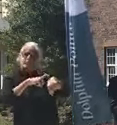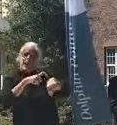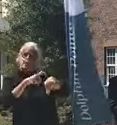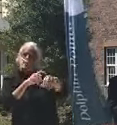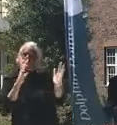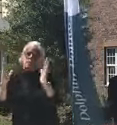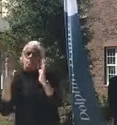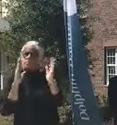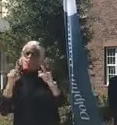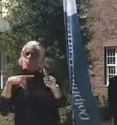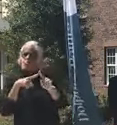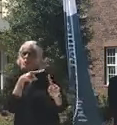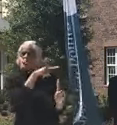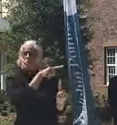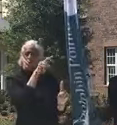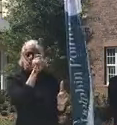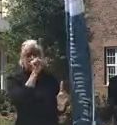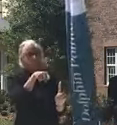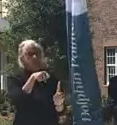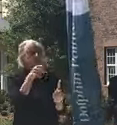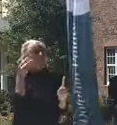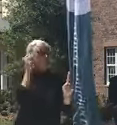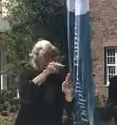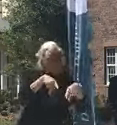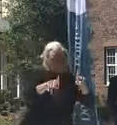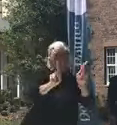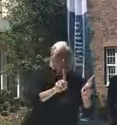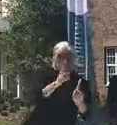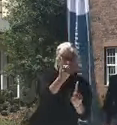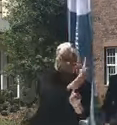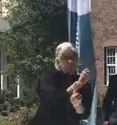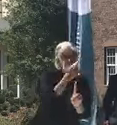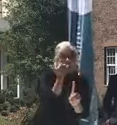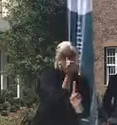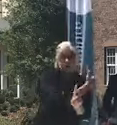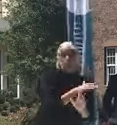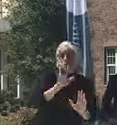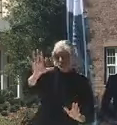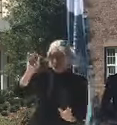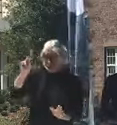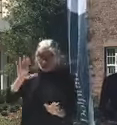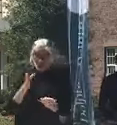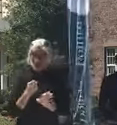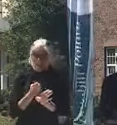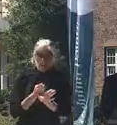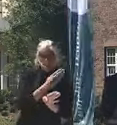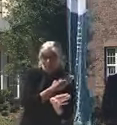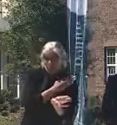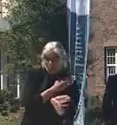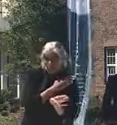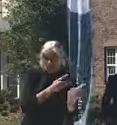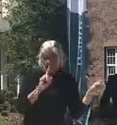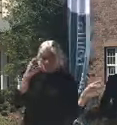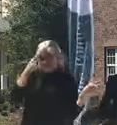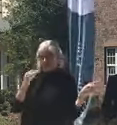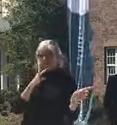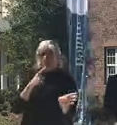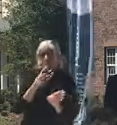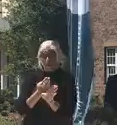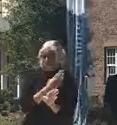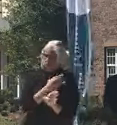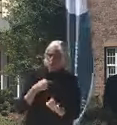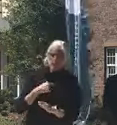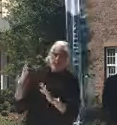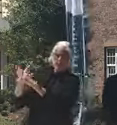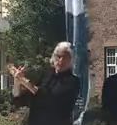So it's a great question. So early on in this, we restricted visitation